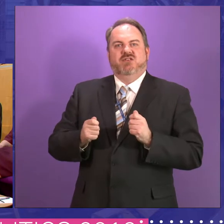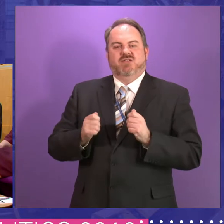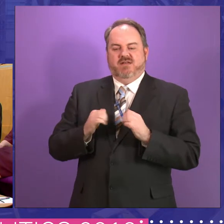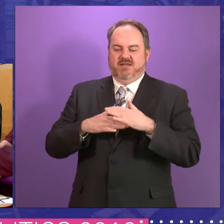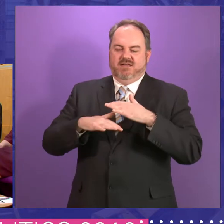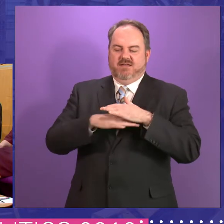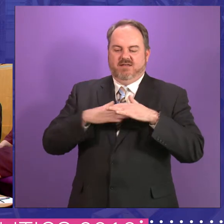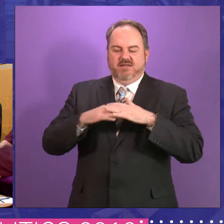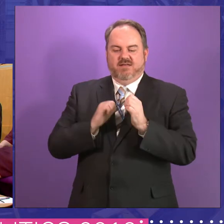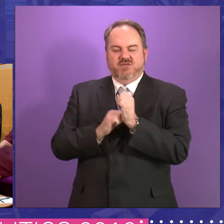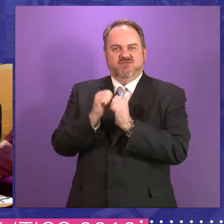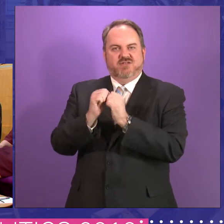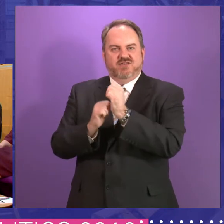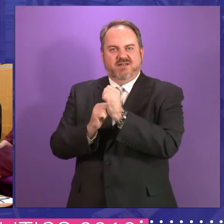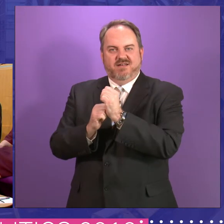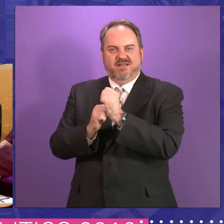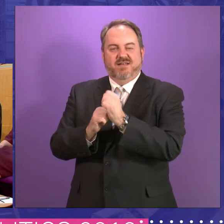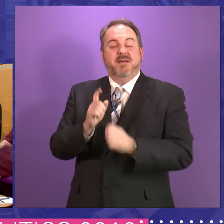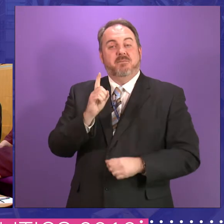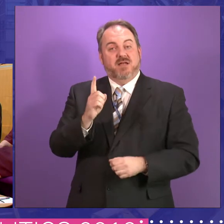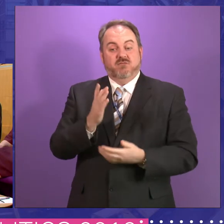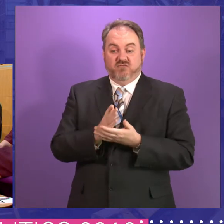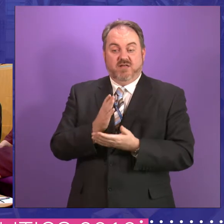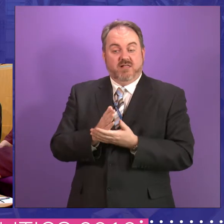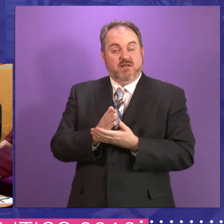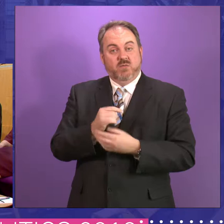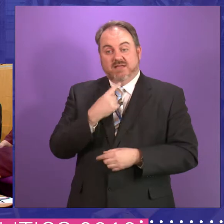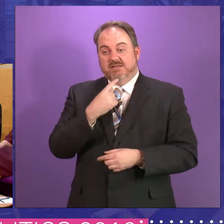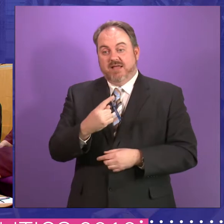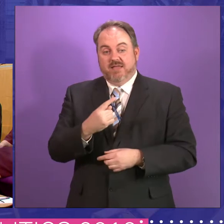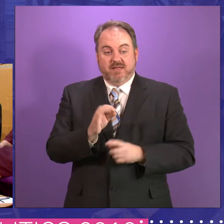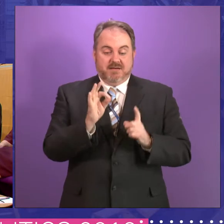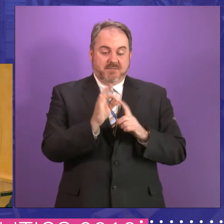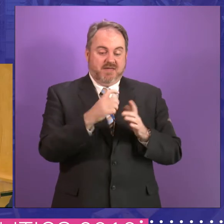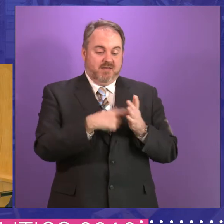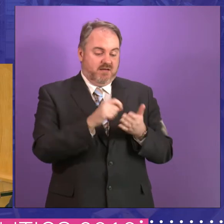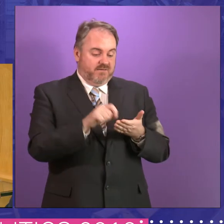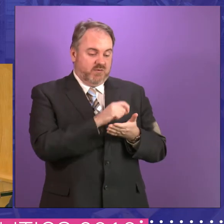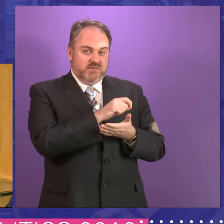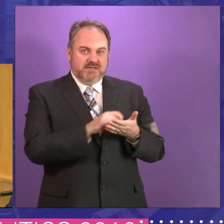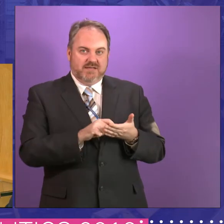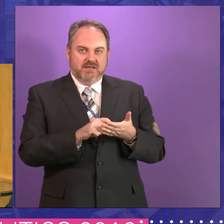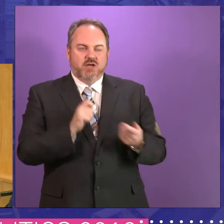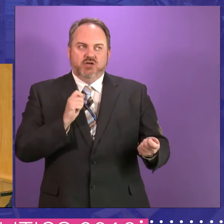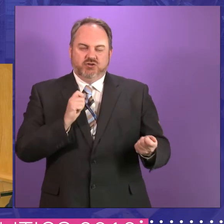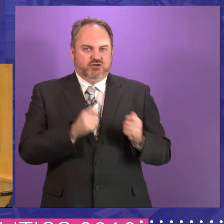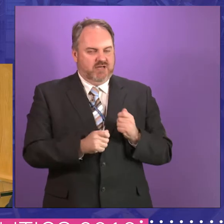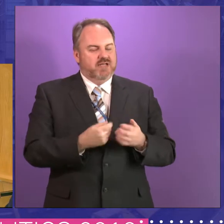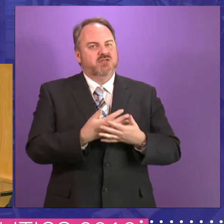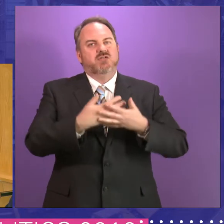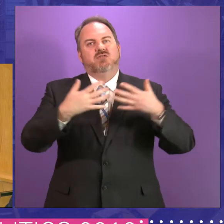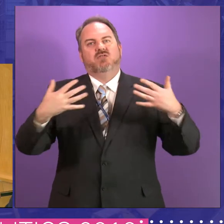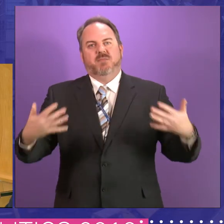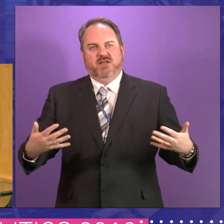that, that sat there. But I think at least you can argue that, that, that PR for, uh, for local government made a huge difference in terms of,